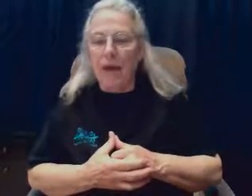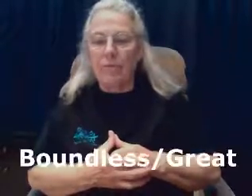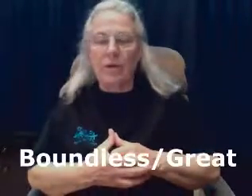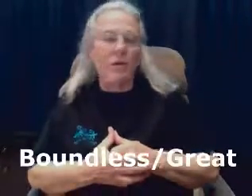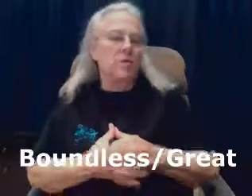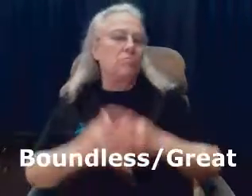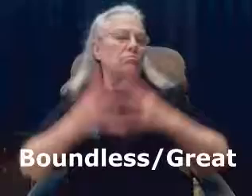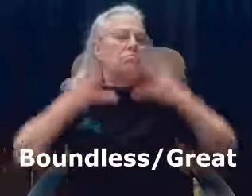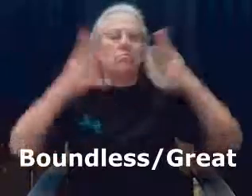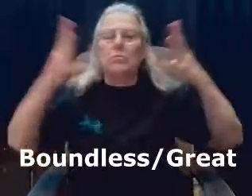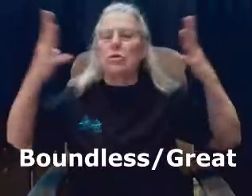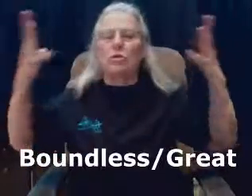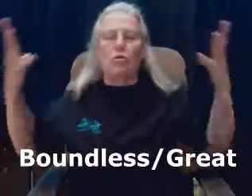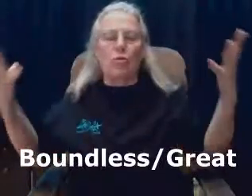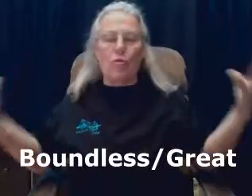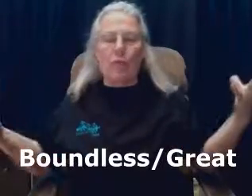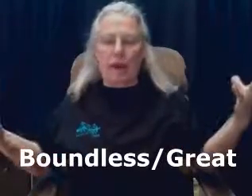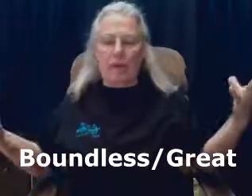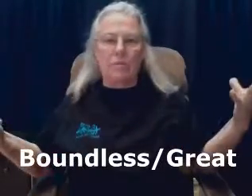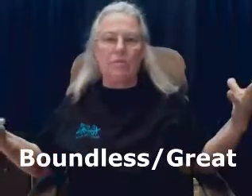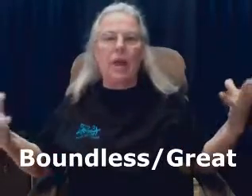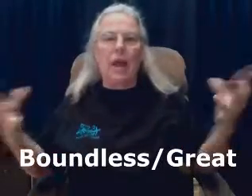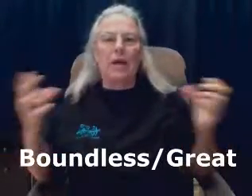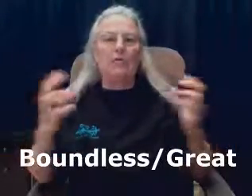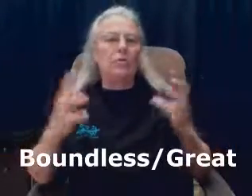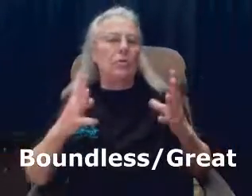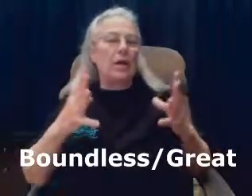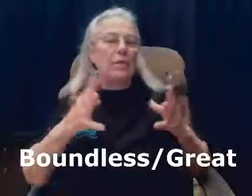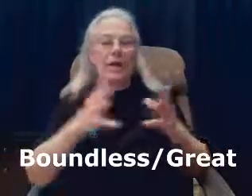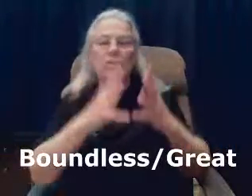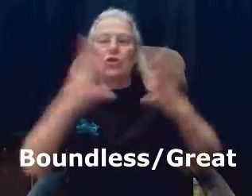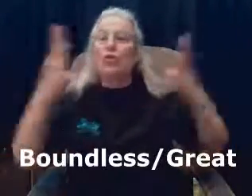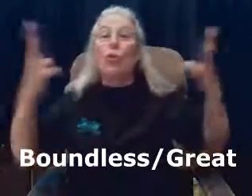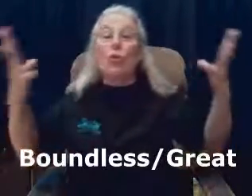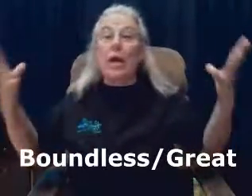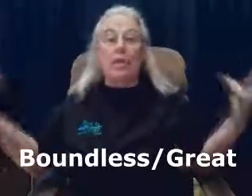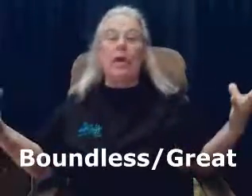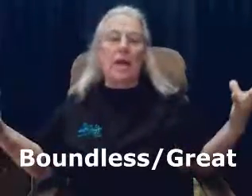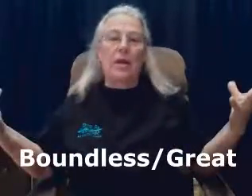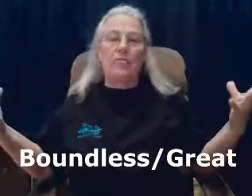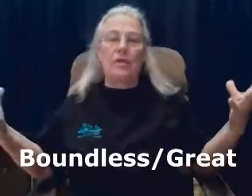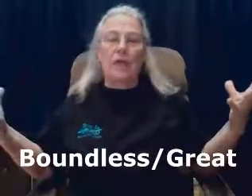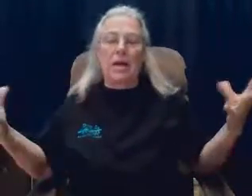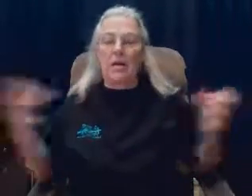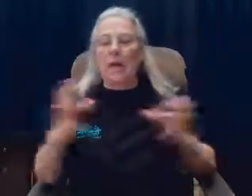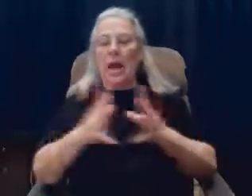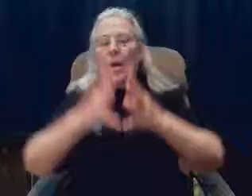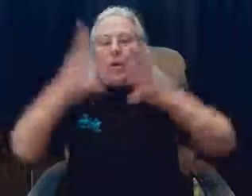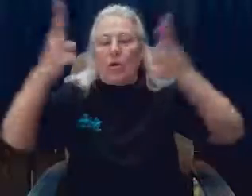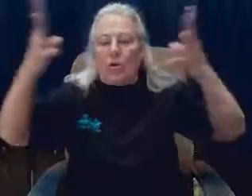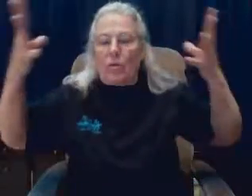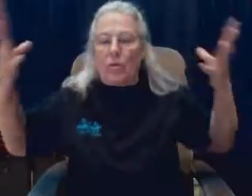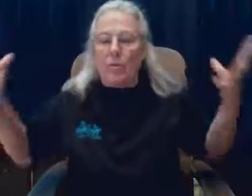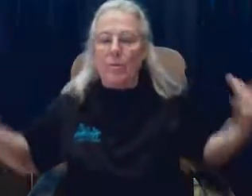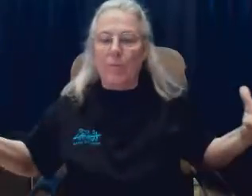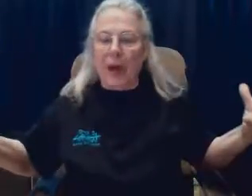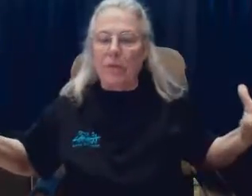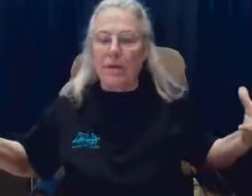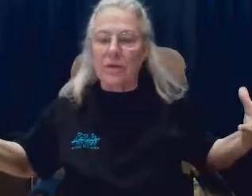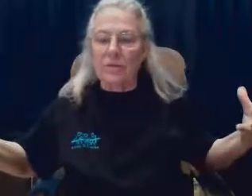Boundless. Great. And so it's just so great. You can't understand it. Boundless.